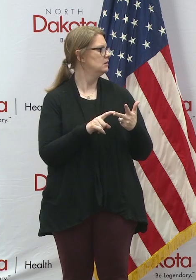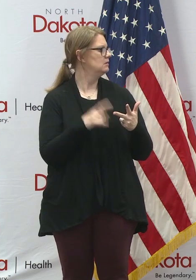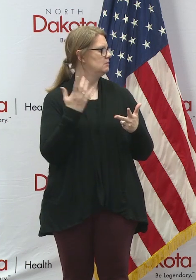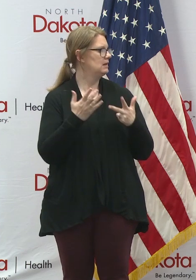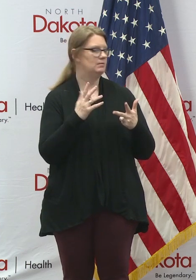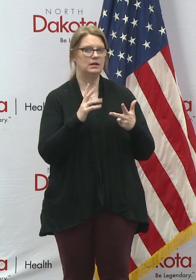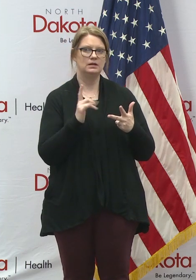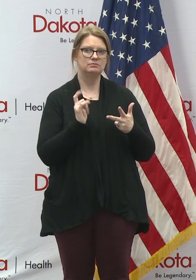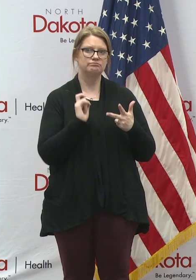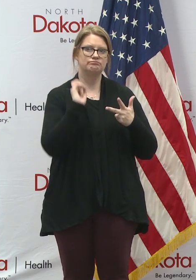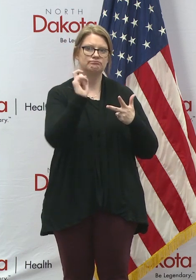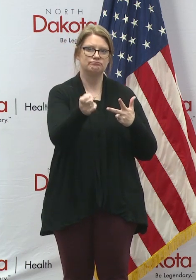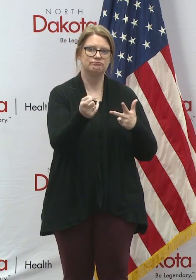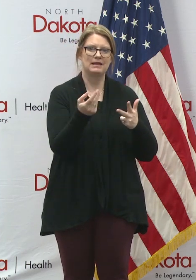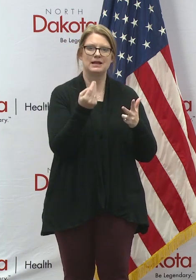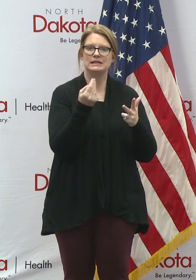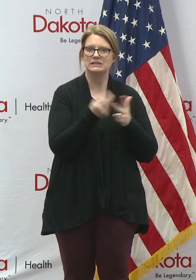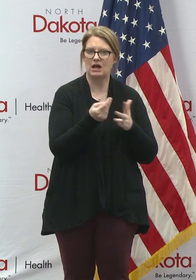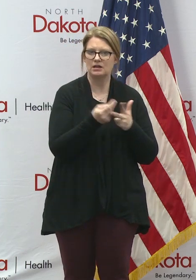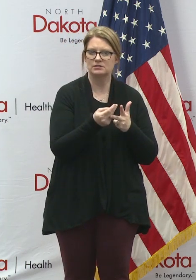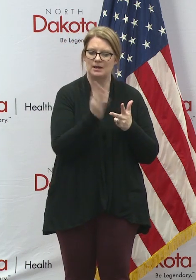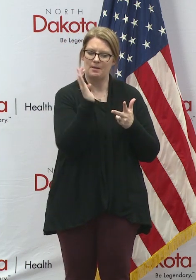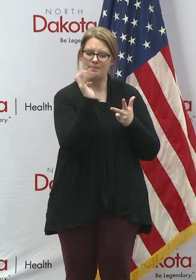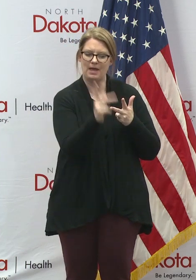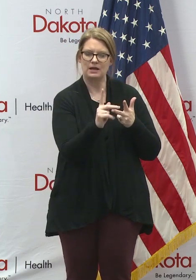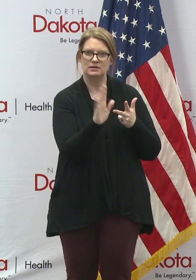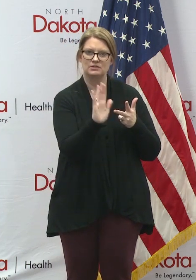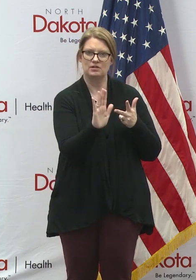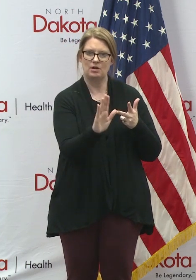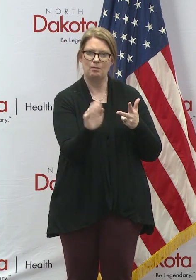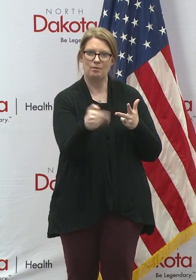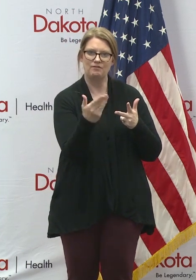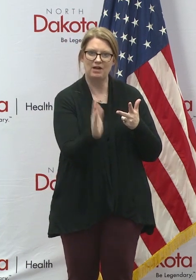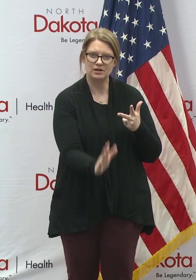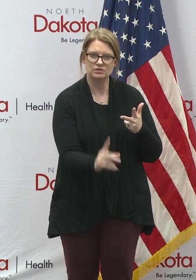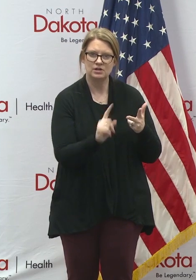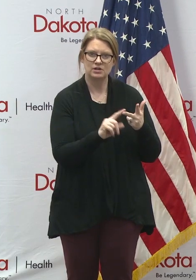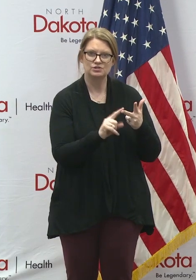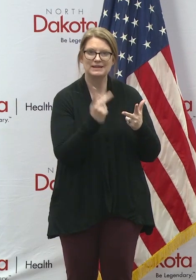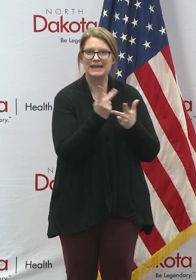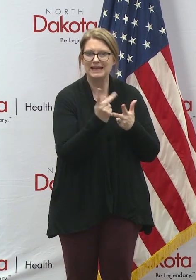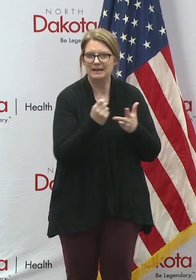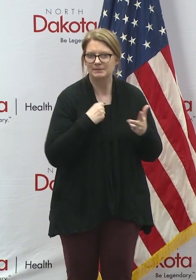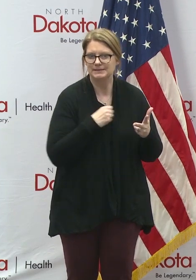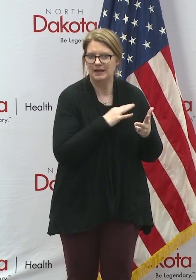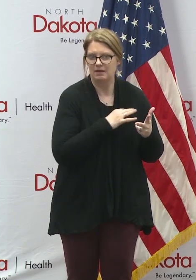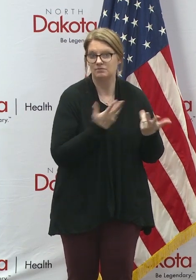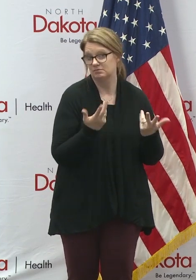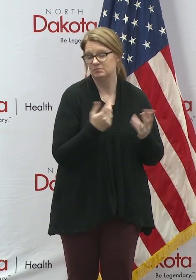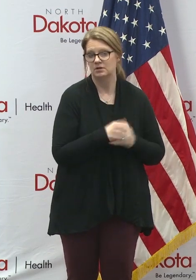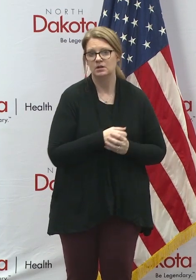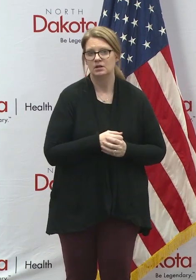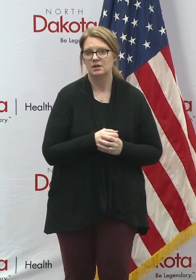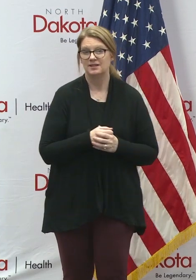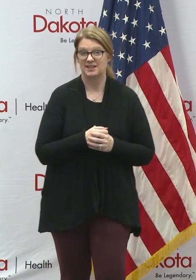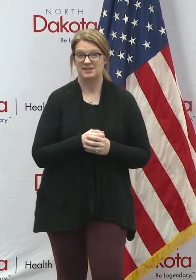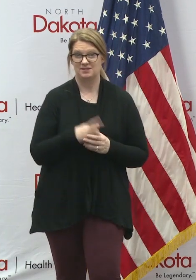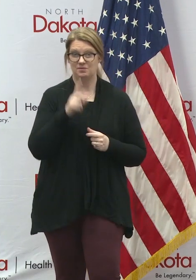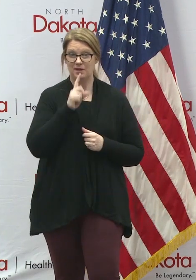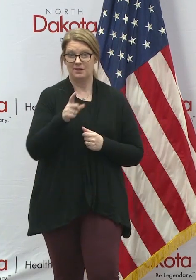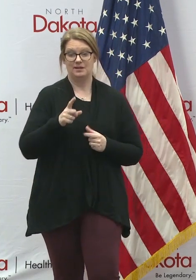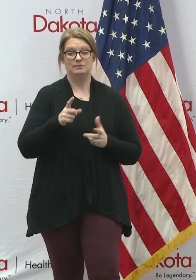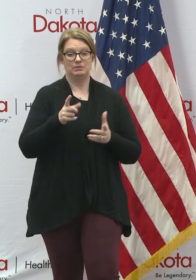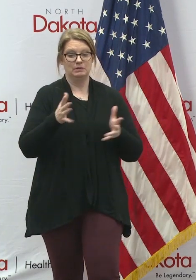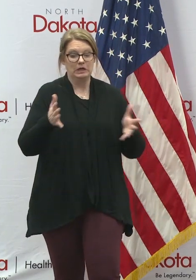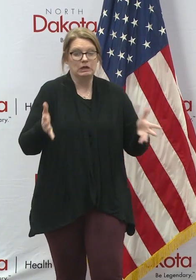dollars back into those childcare providers so that they can keep their staff. So again, this is a this is part of what we're trying to